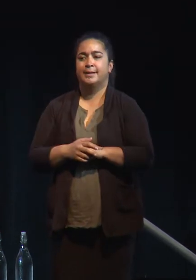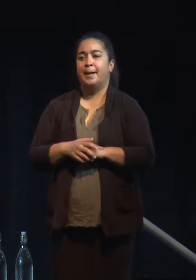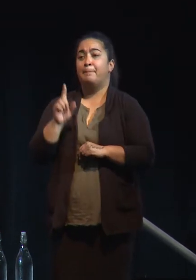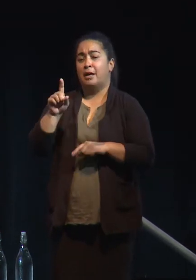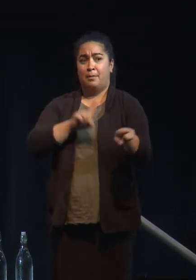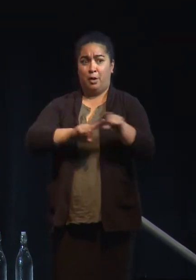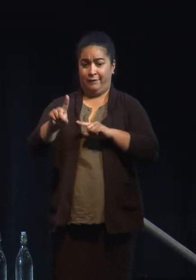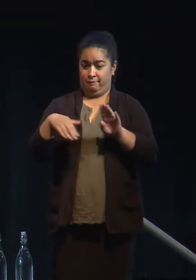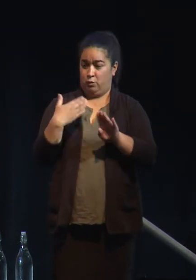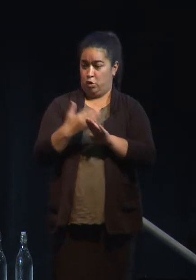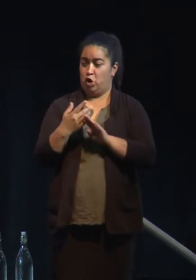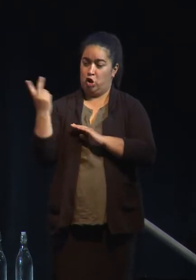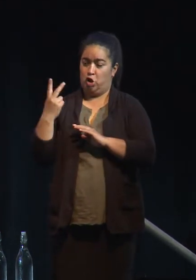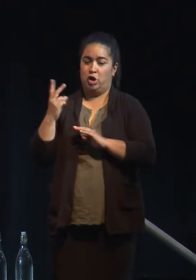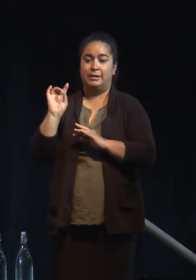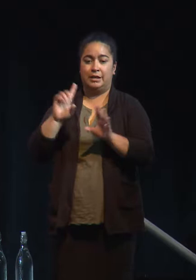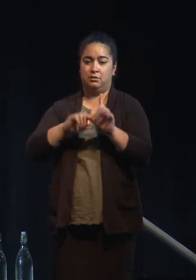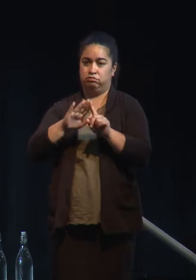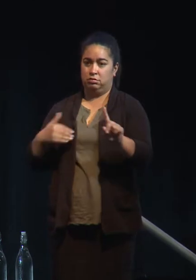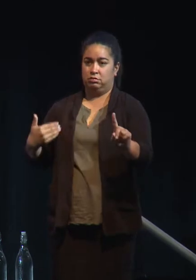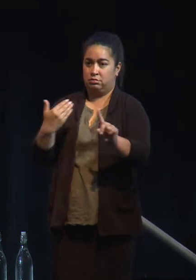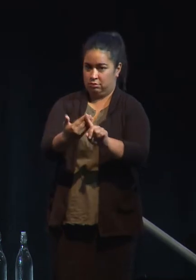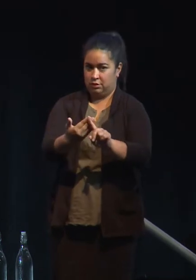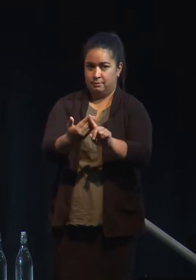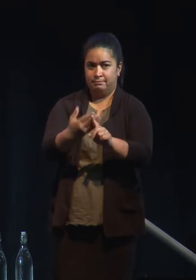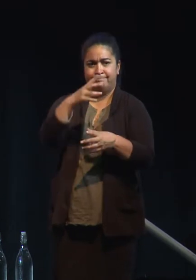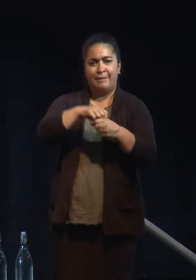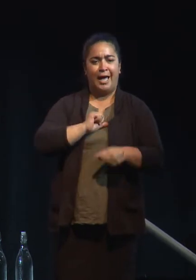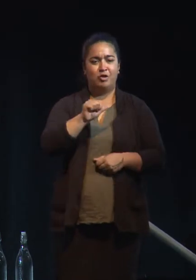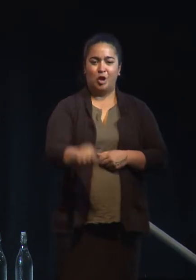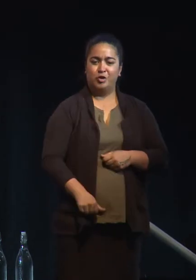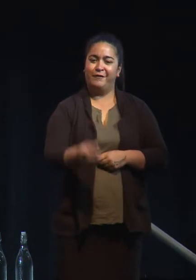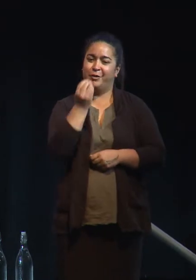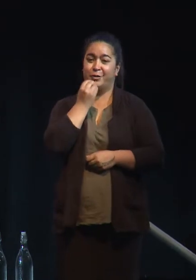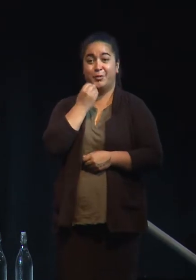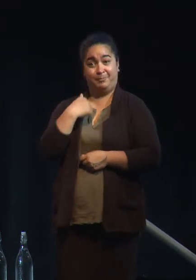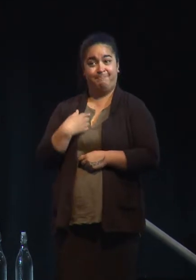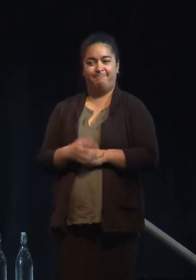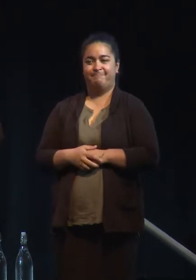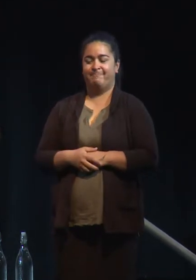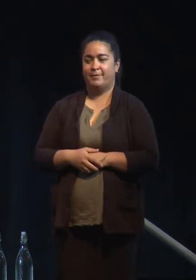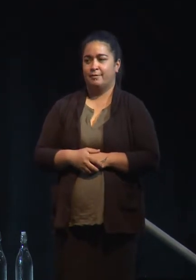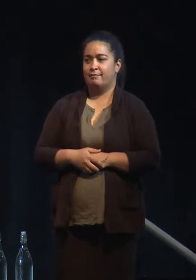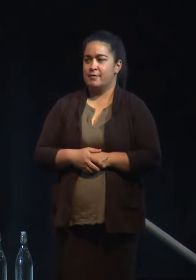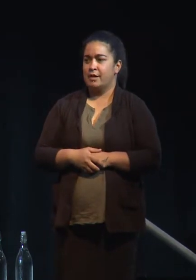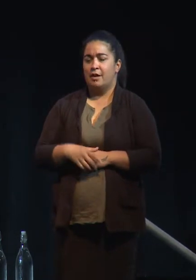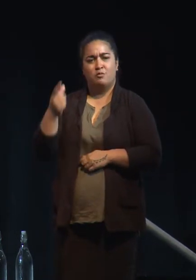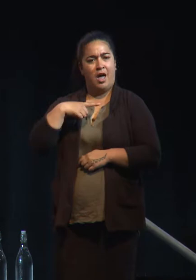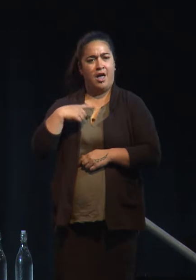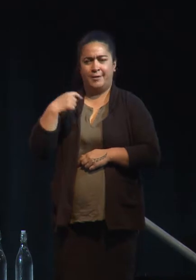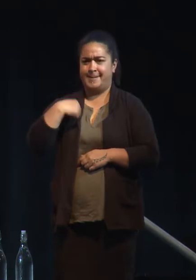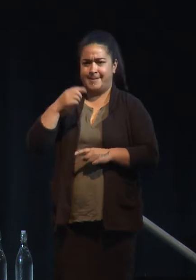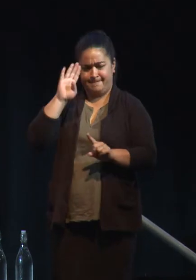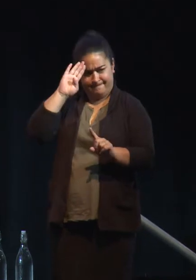in the last ten years has been in agriculture and food and that has been driven by our environmental